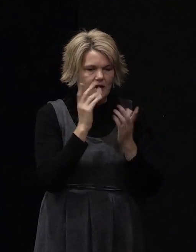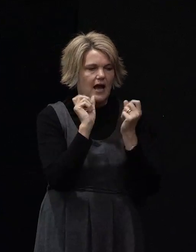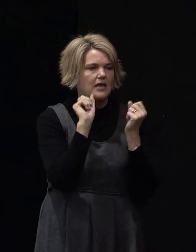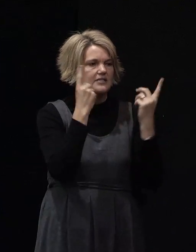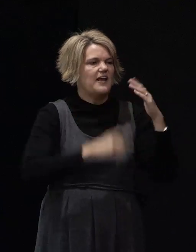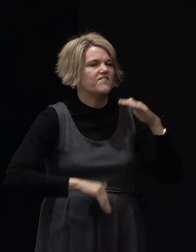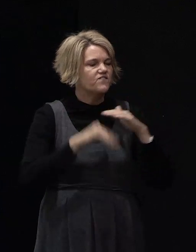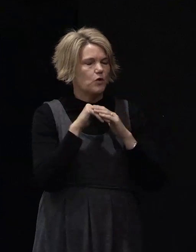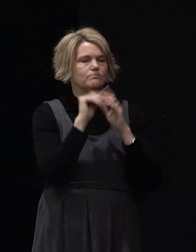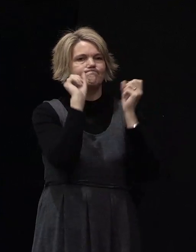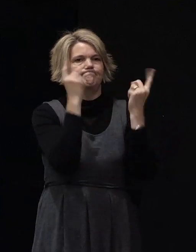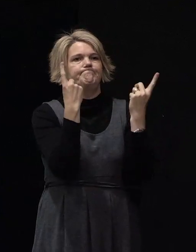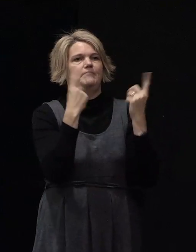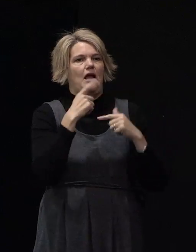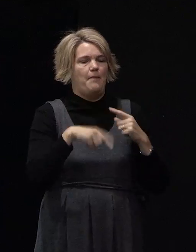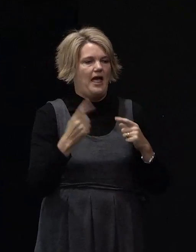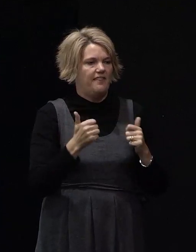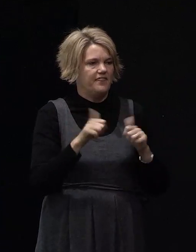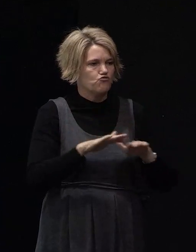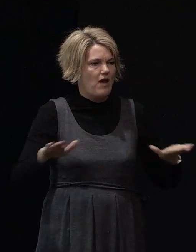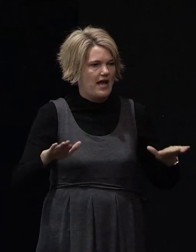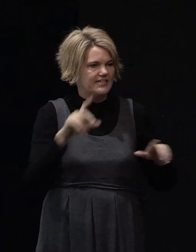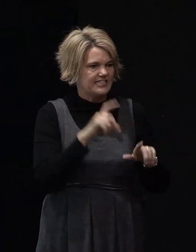so we can get the foundation designs right.